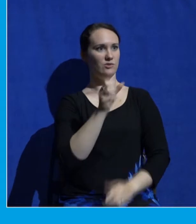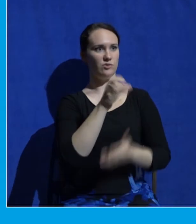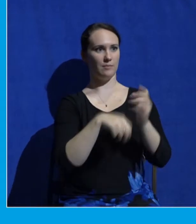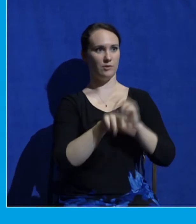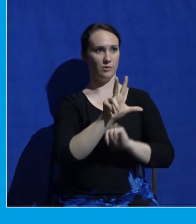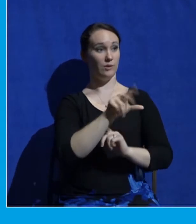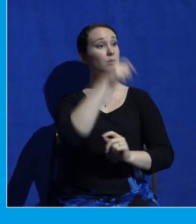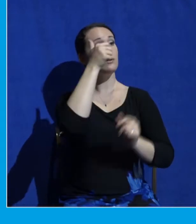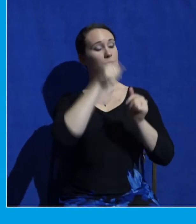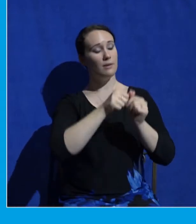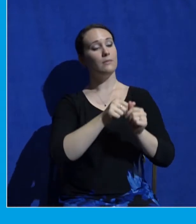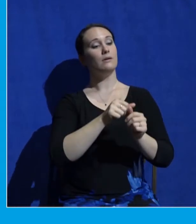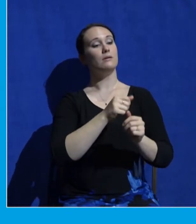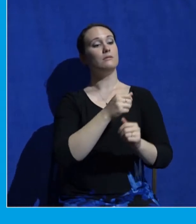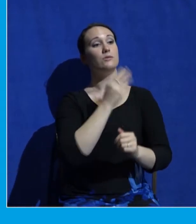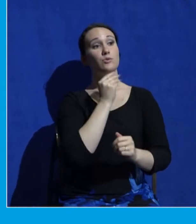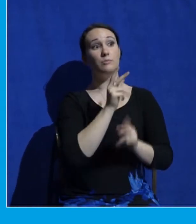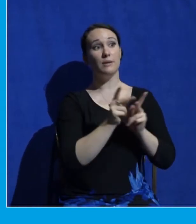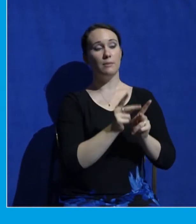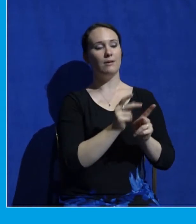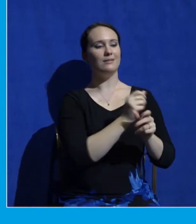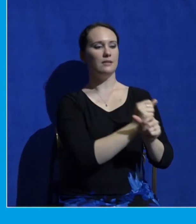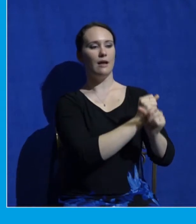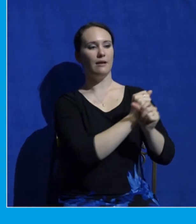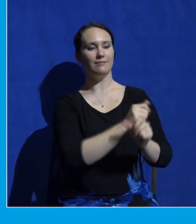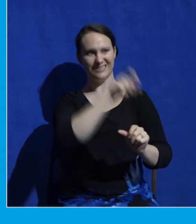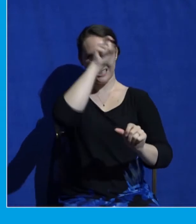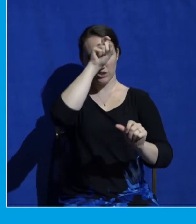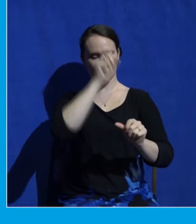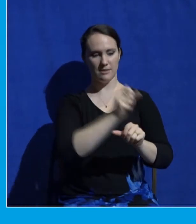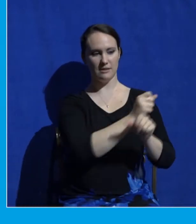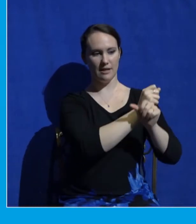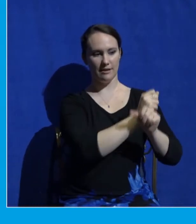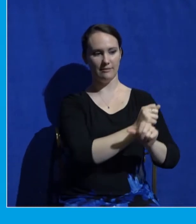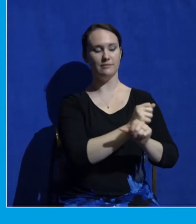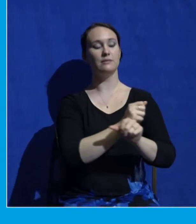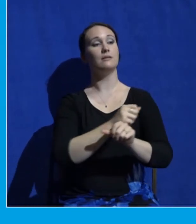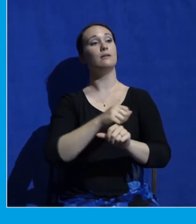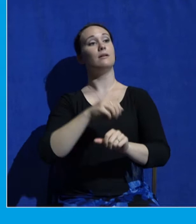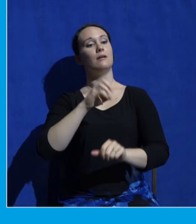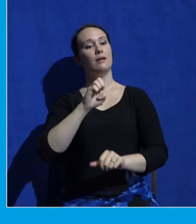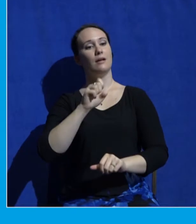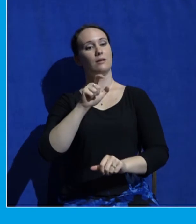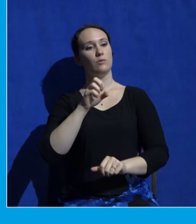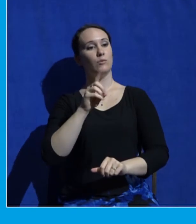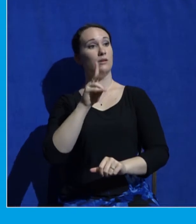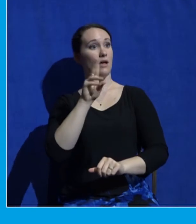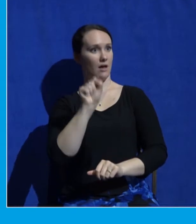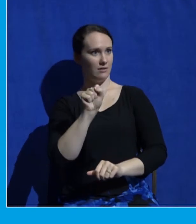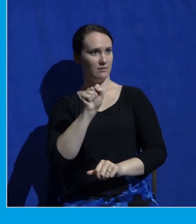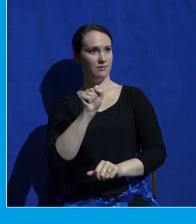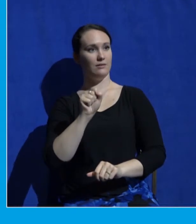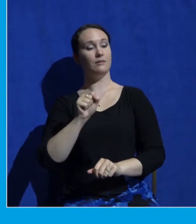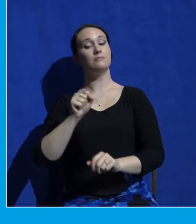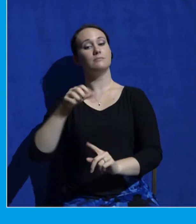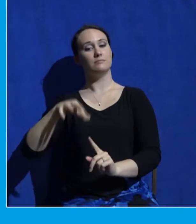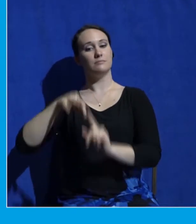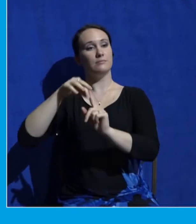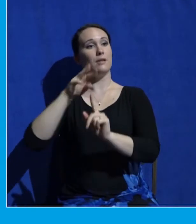They were suffering through slavery. And Exodus 3 tells us that Moses, who appears on this mountain in Mark chapter